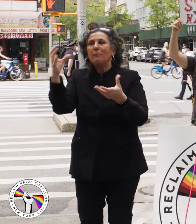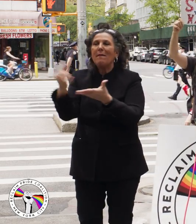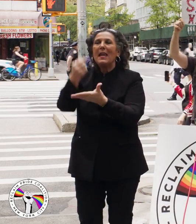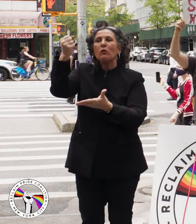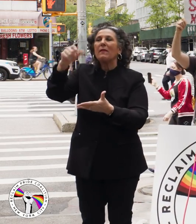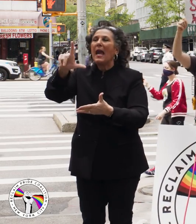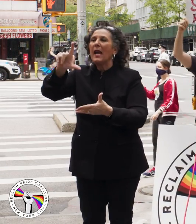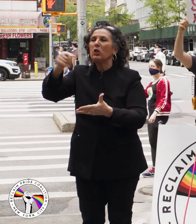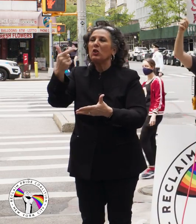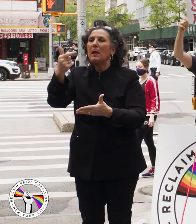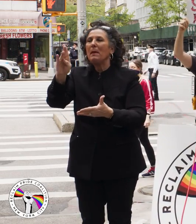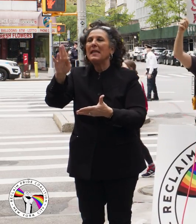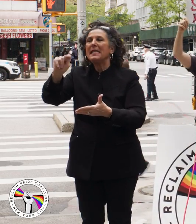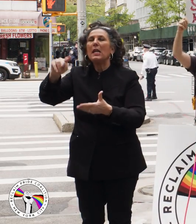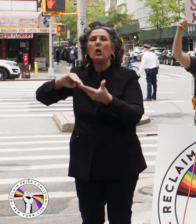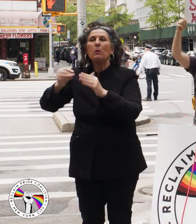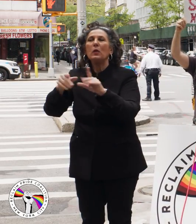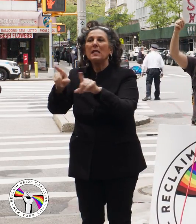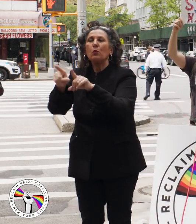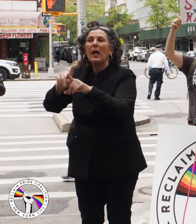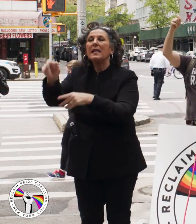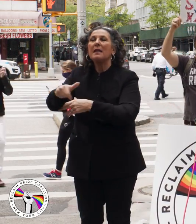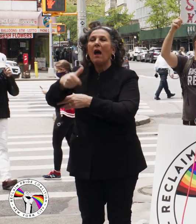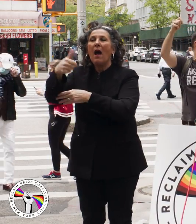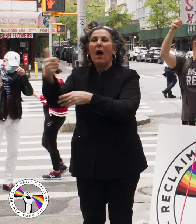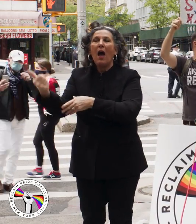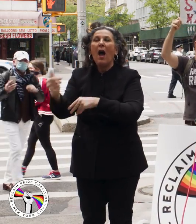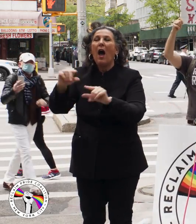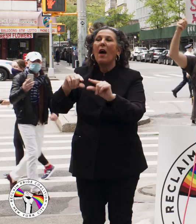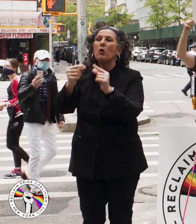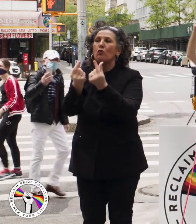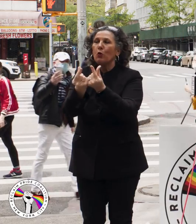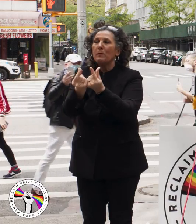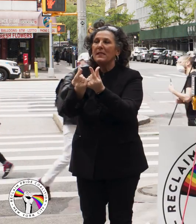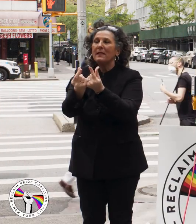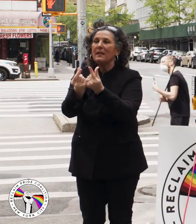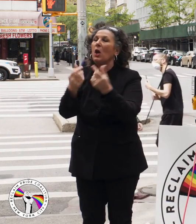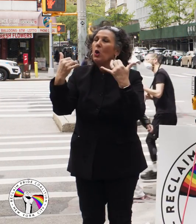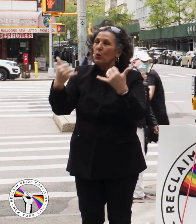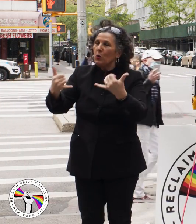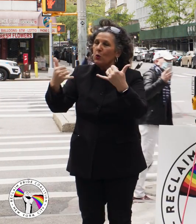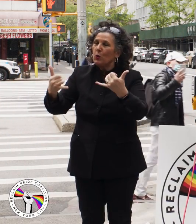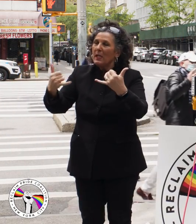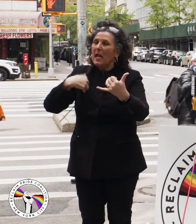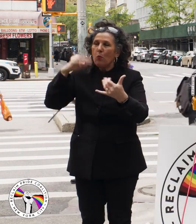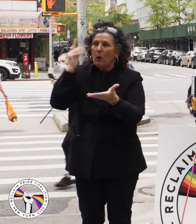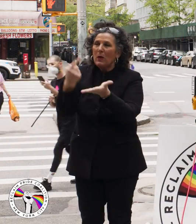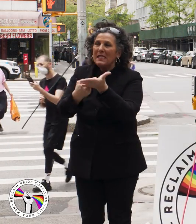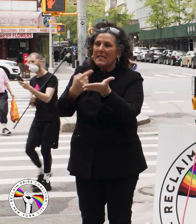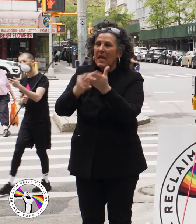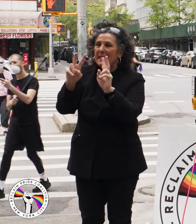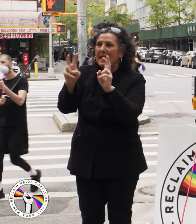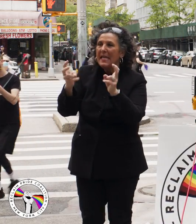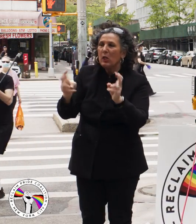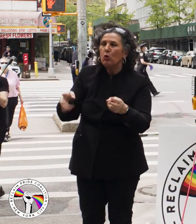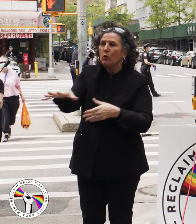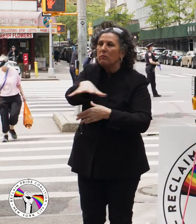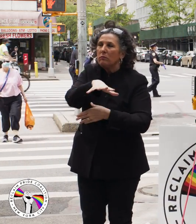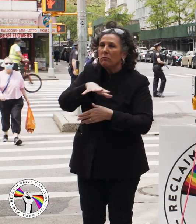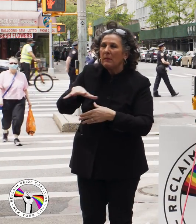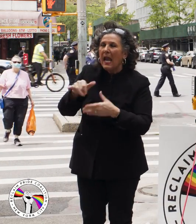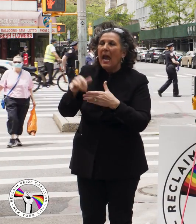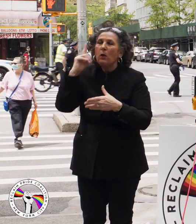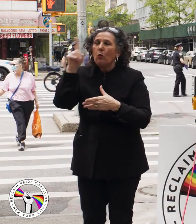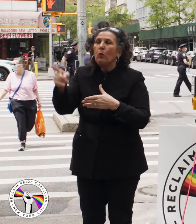for the LGBT community as well as other oppressed groups. Today we will discuss the issues around this